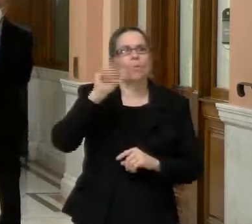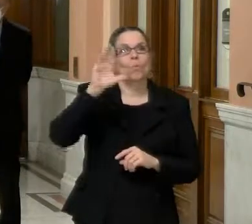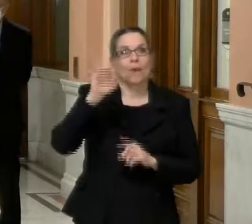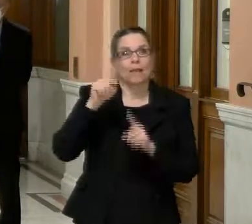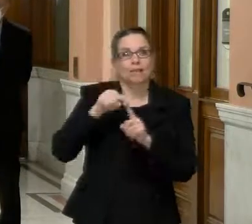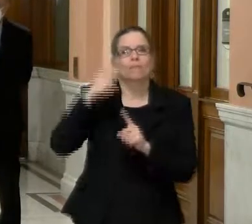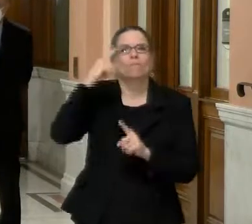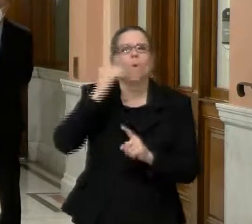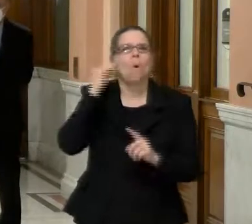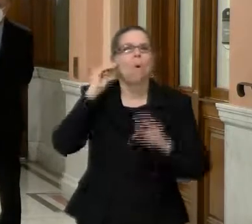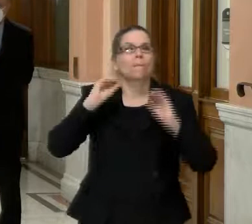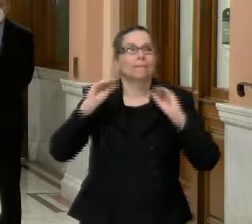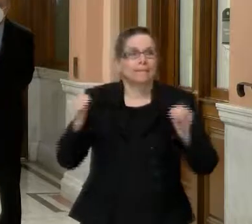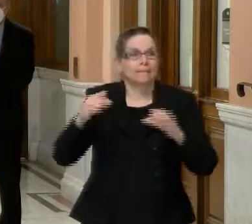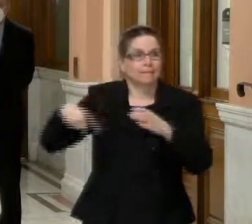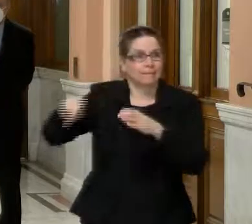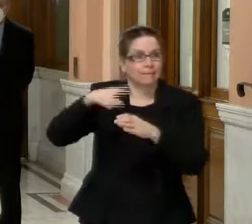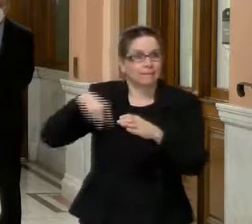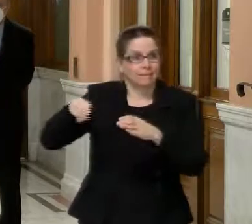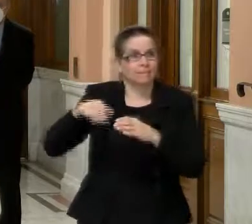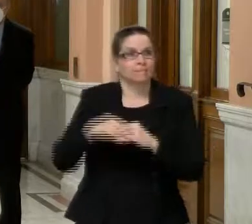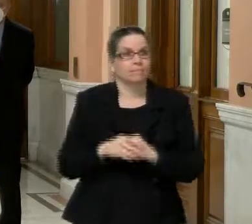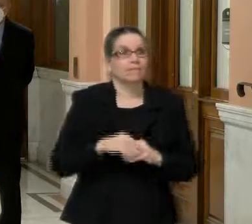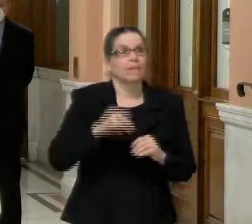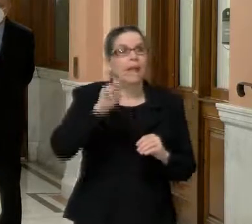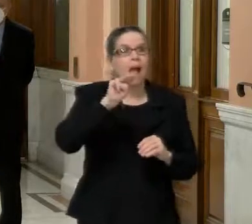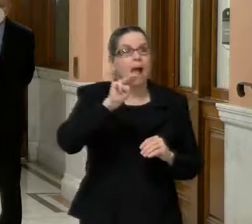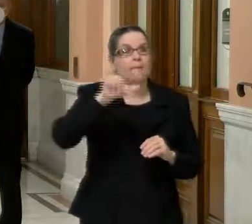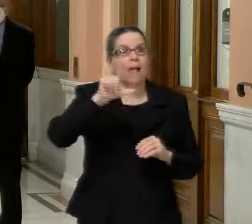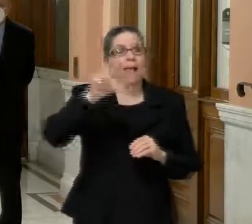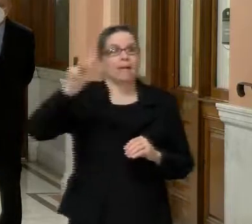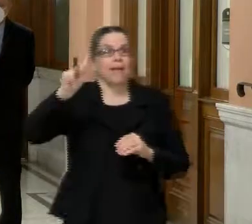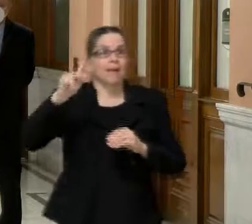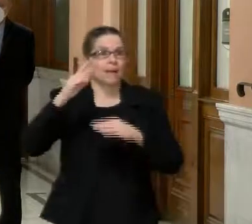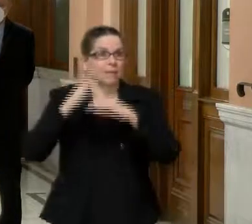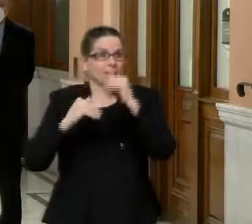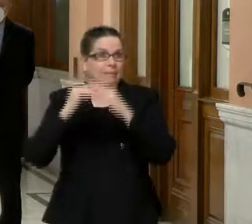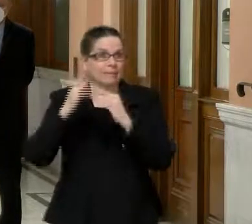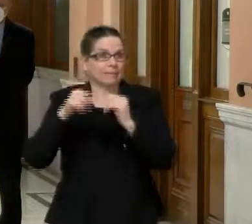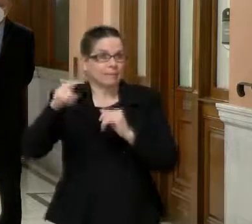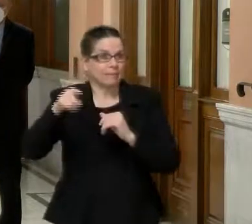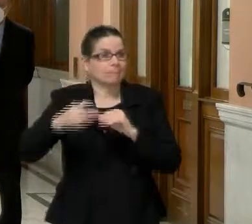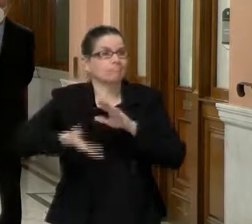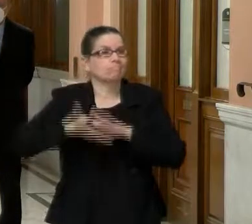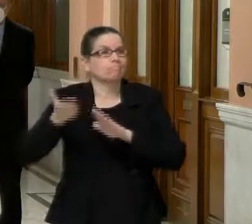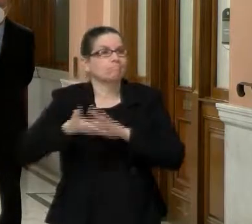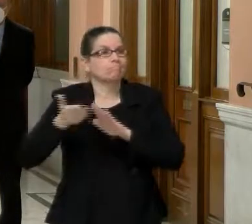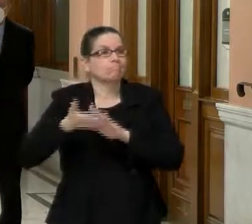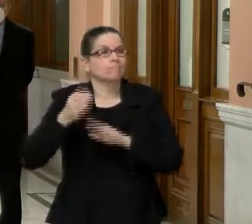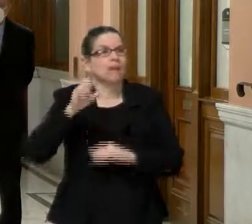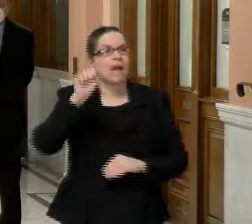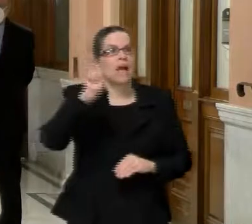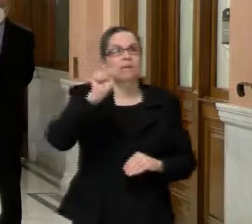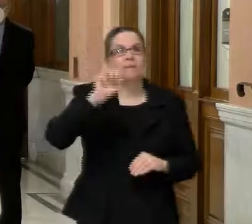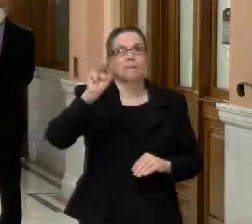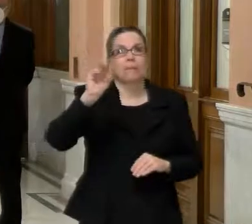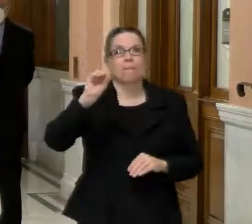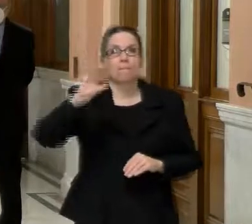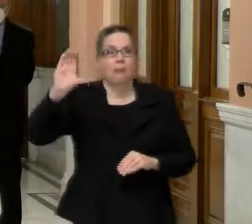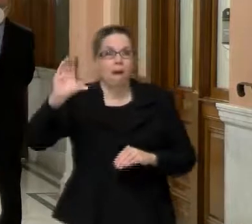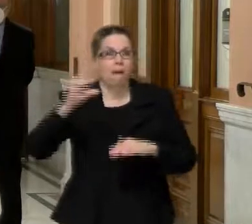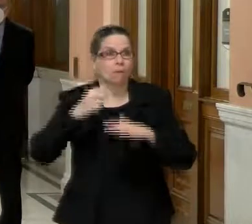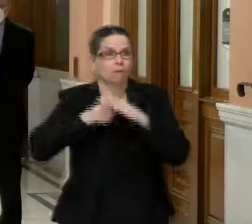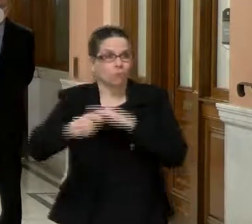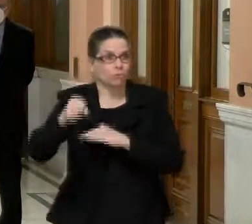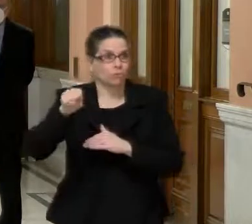months, Martin Luther King Building, uh, off of Chandler Street, which is run by Smock, one of their shelters, Jaina's Place,